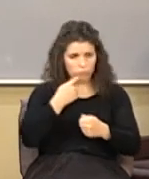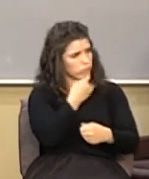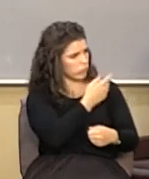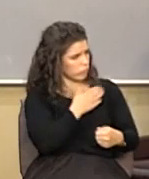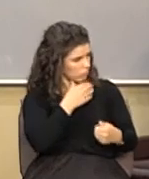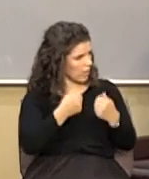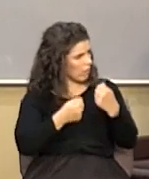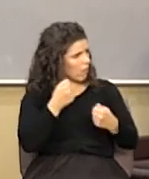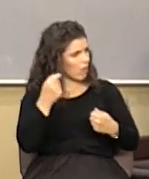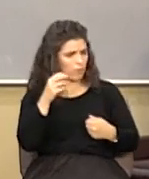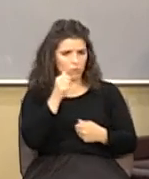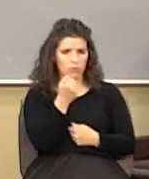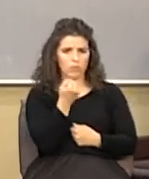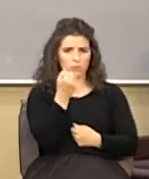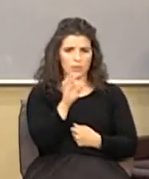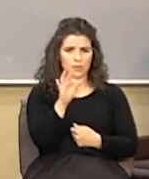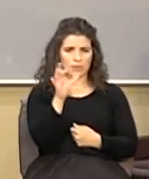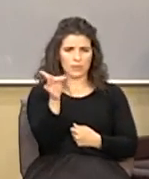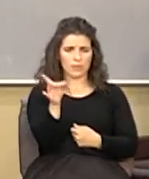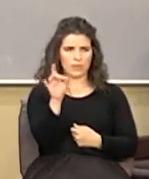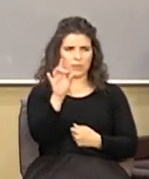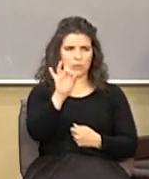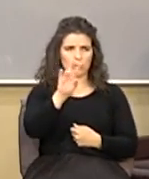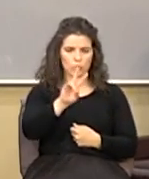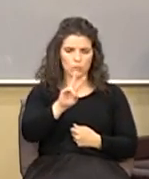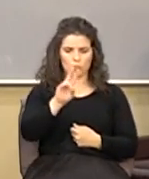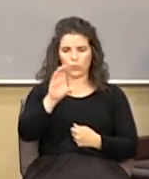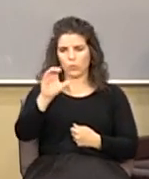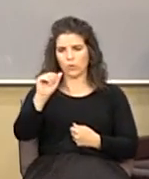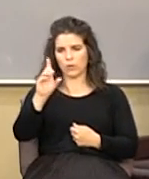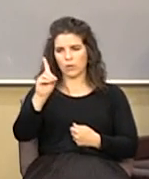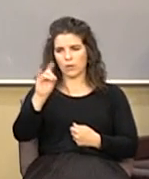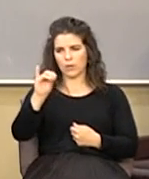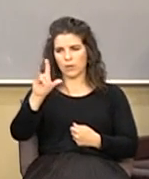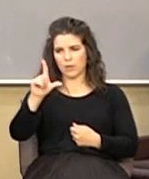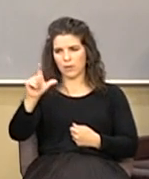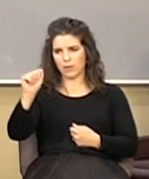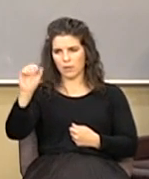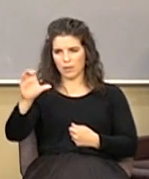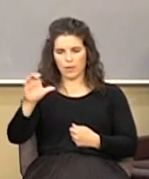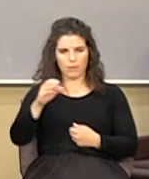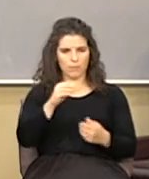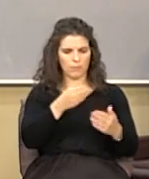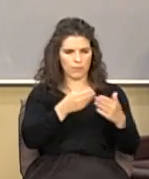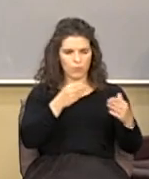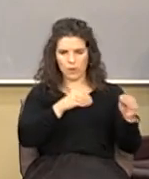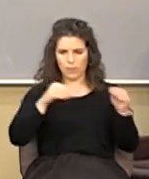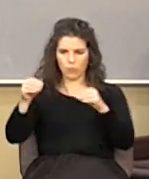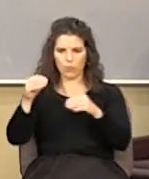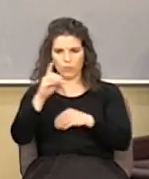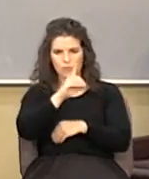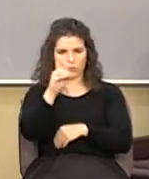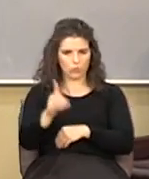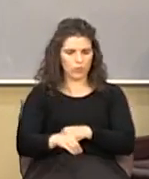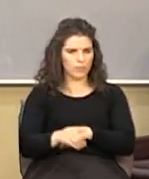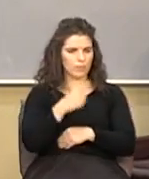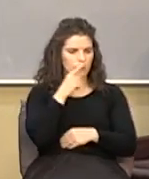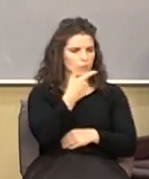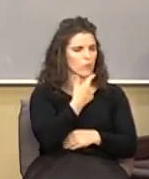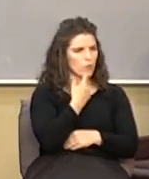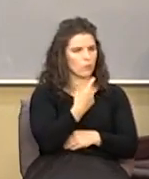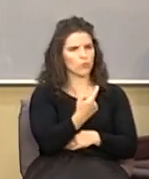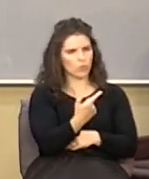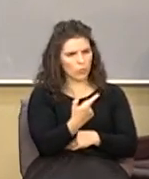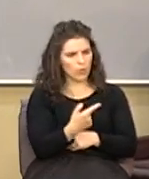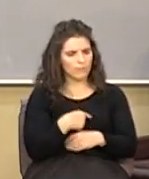1982 Cadillac DeVille that I purchased in New York State before I moved to Detroit I was 21 years old then he describes